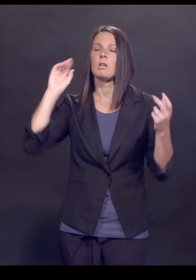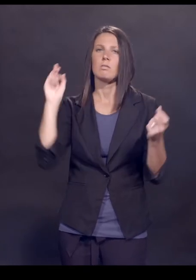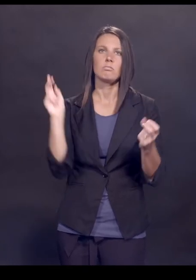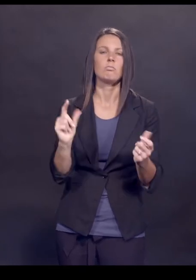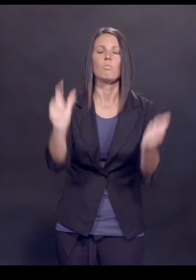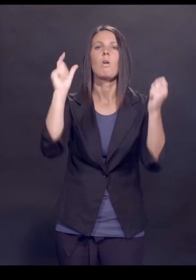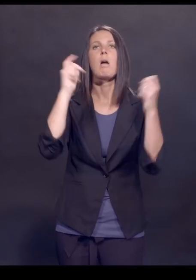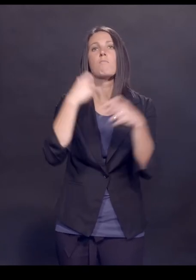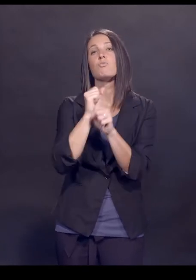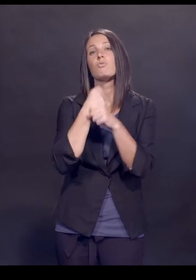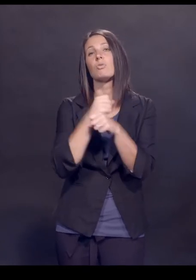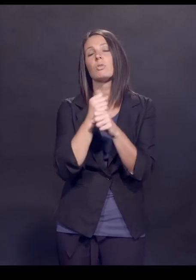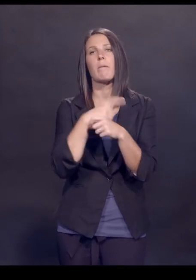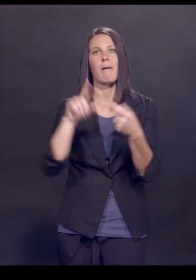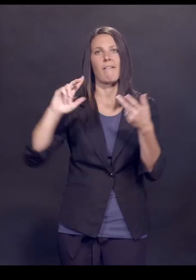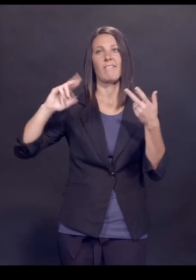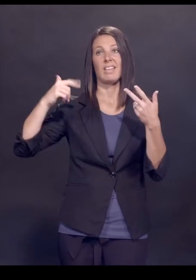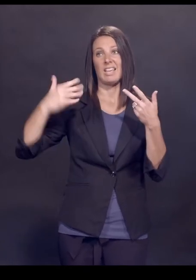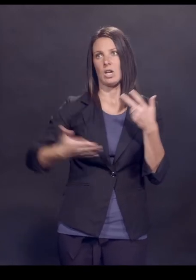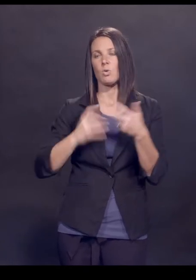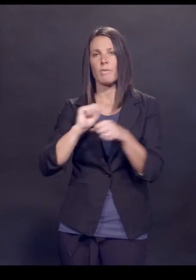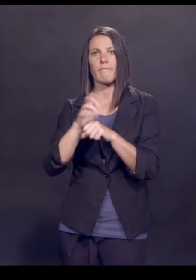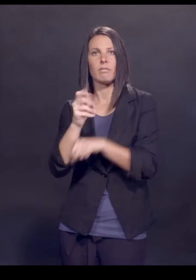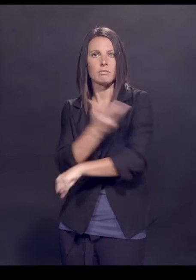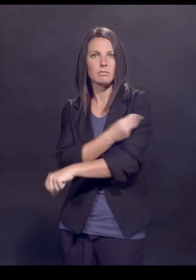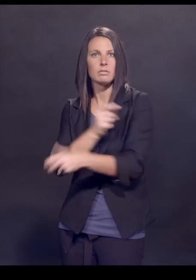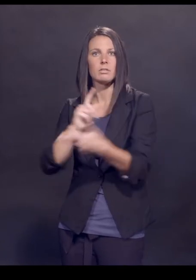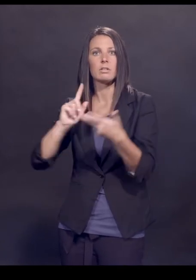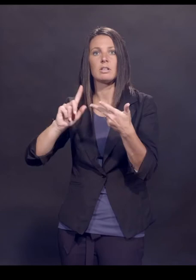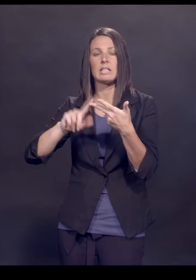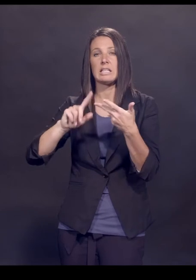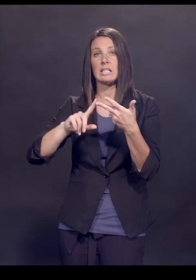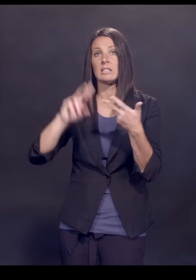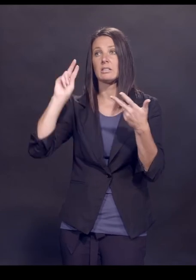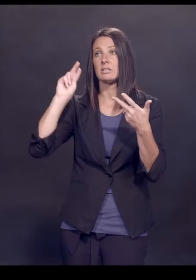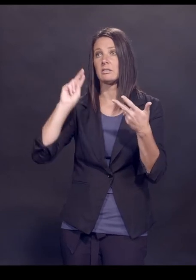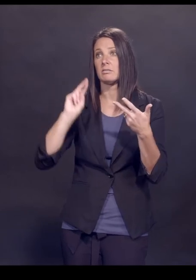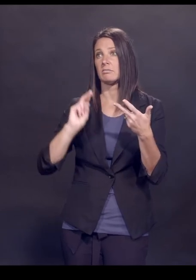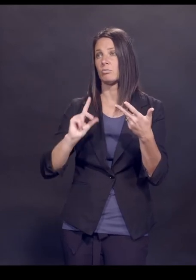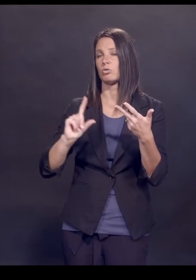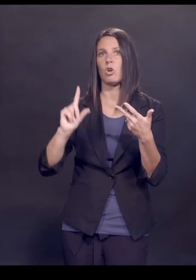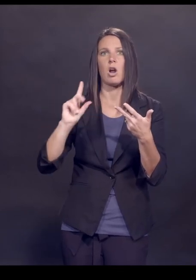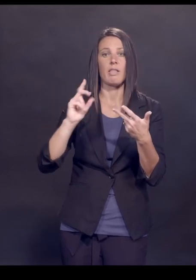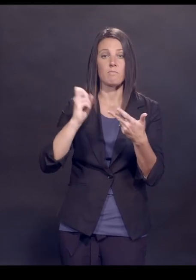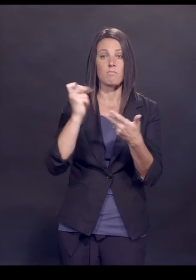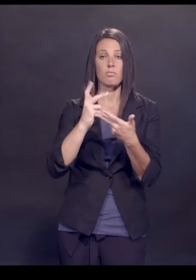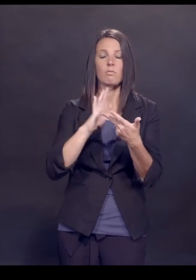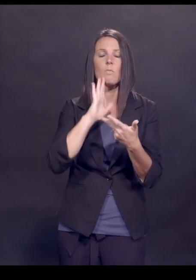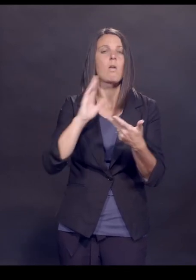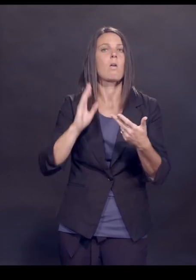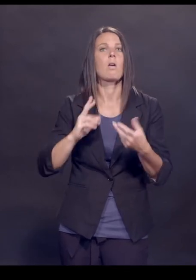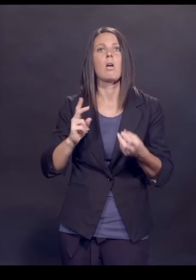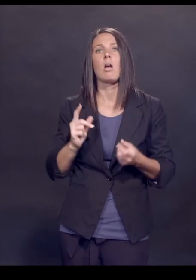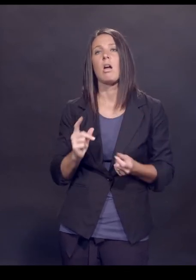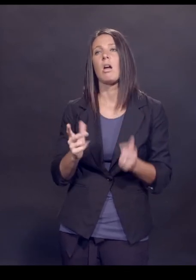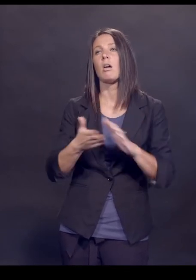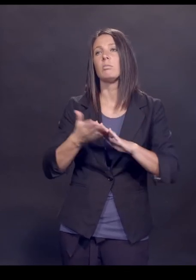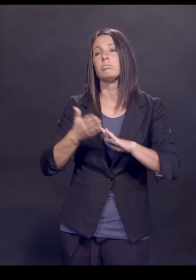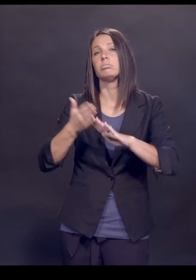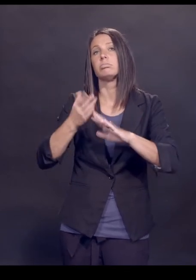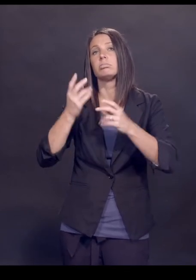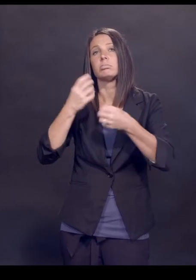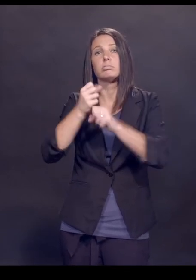What happened was the minute phase three trials started, vaccines were getting mass produced and the government was willing to spend